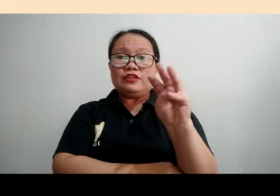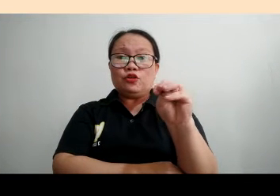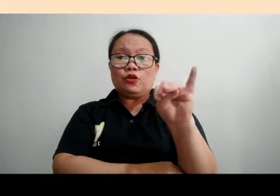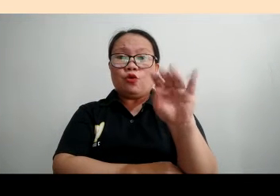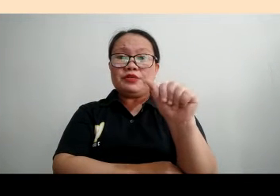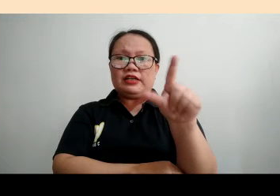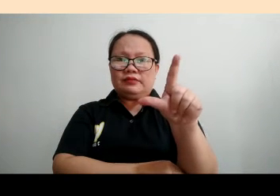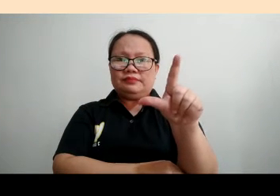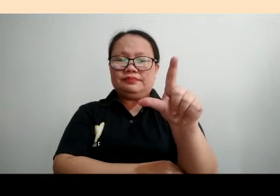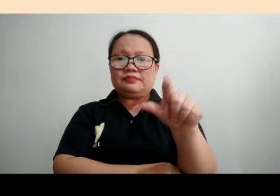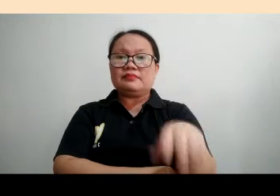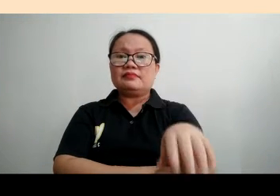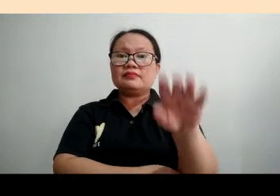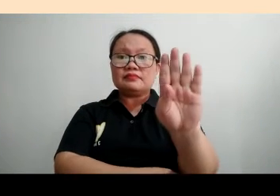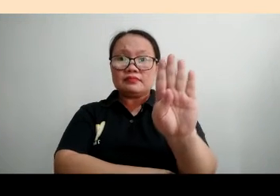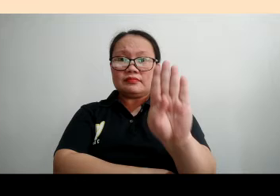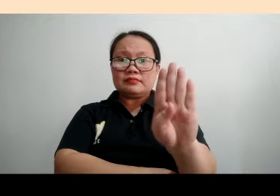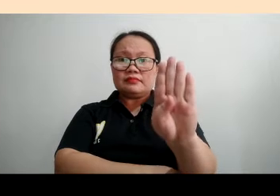BINOMIAL